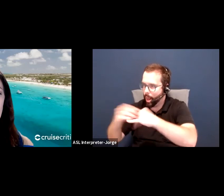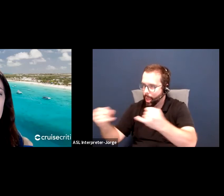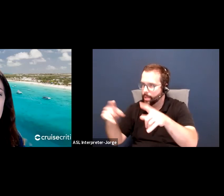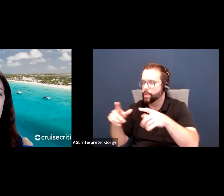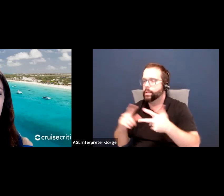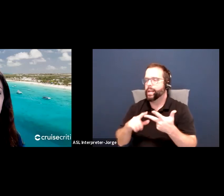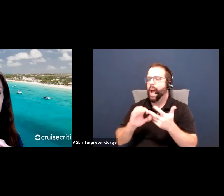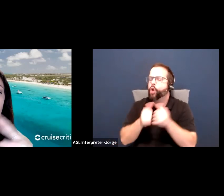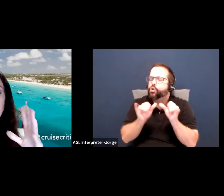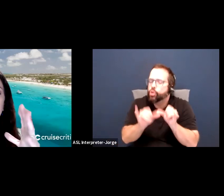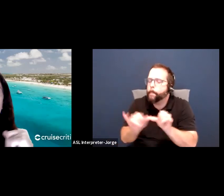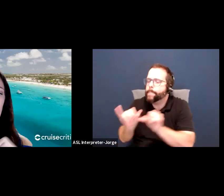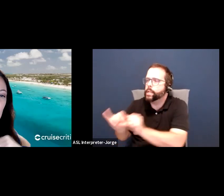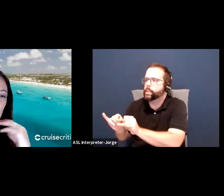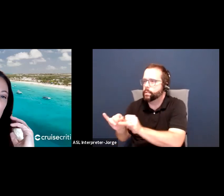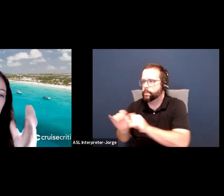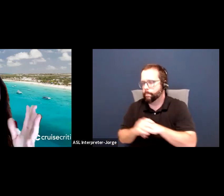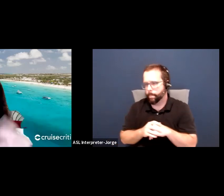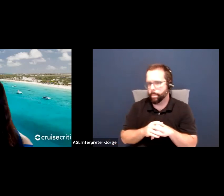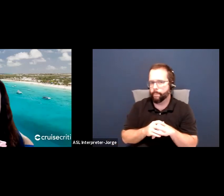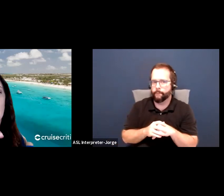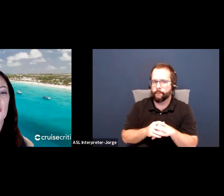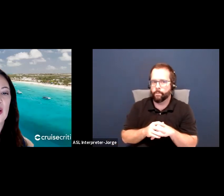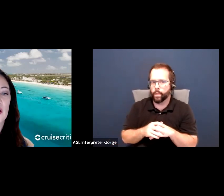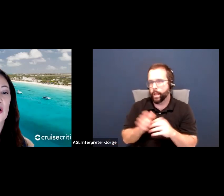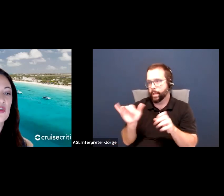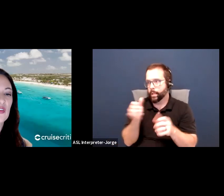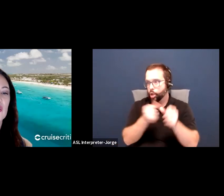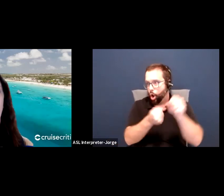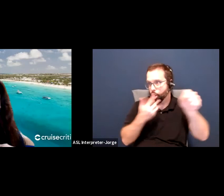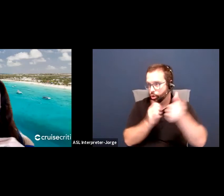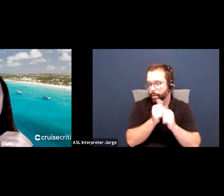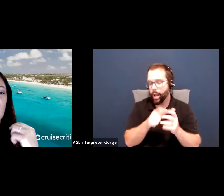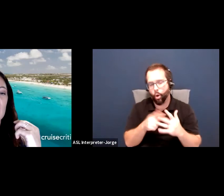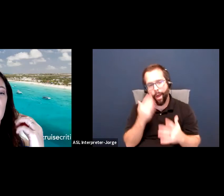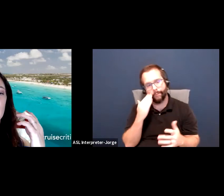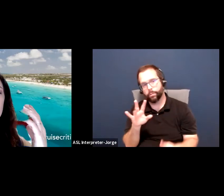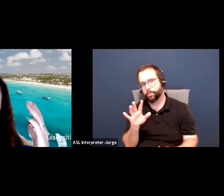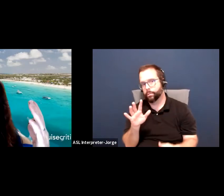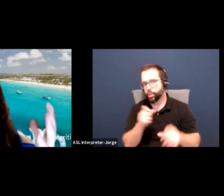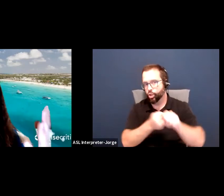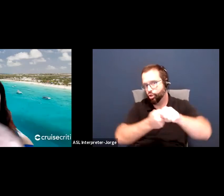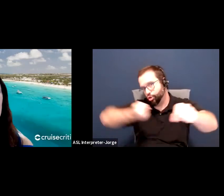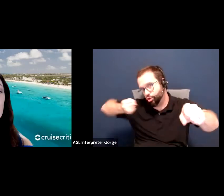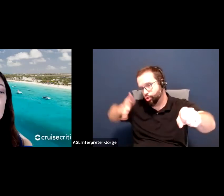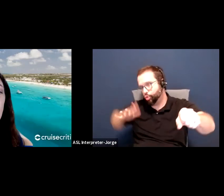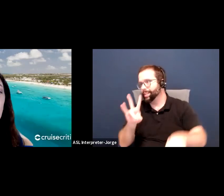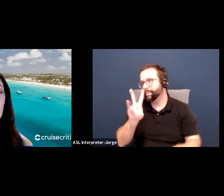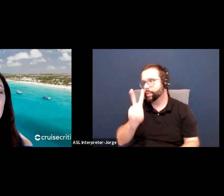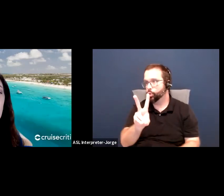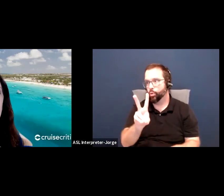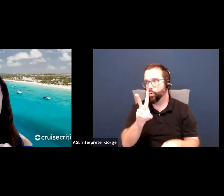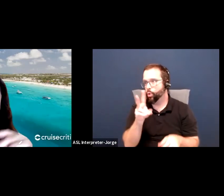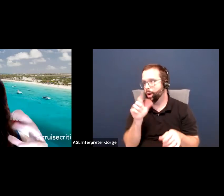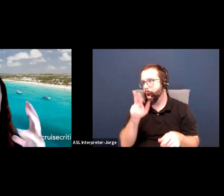archery competition, they know they have to shoot 72 arrows at the target that's set 70 meters away.